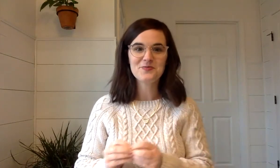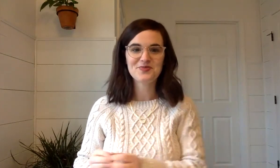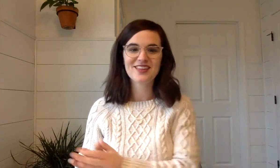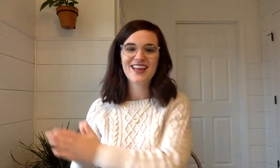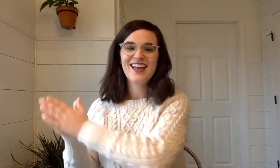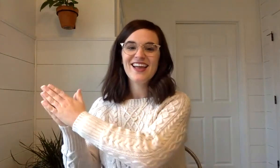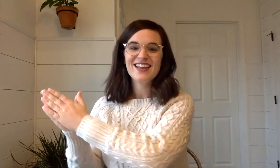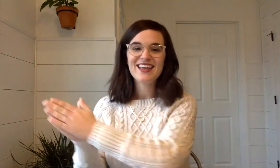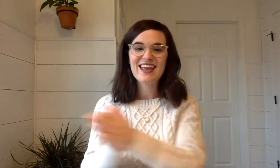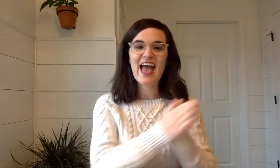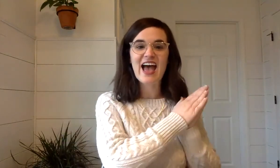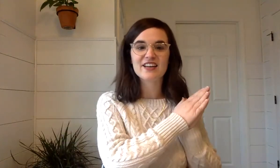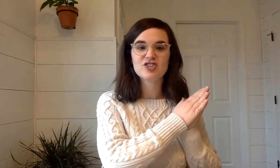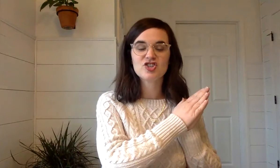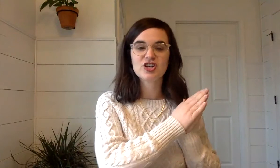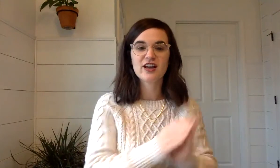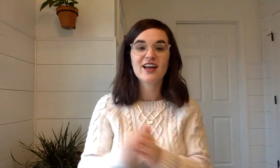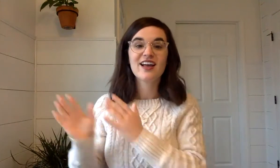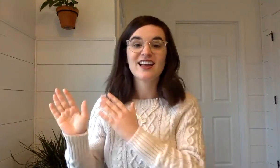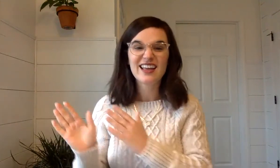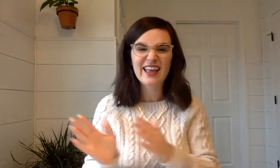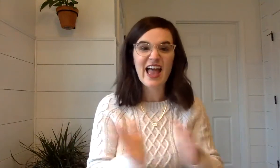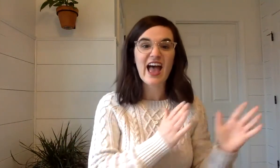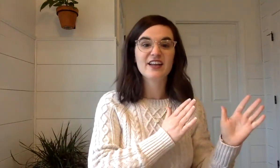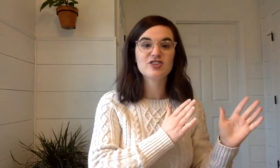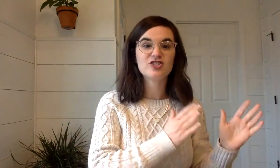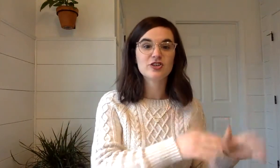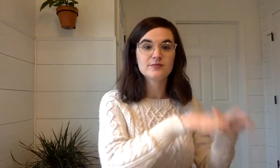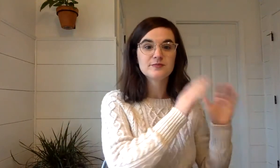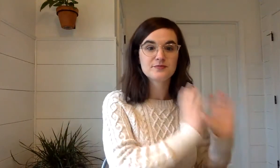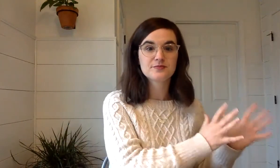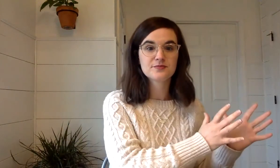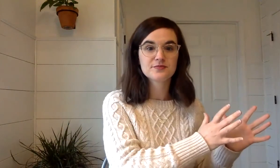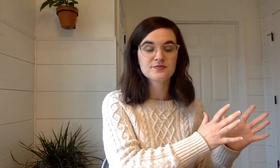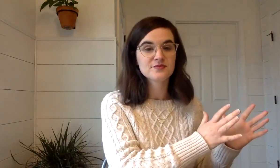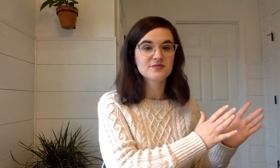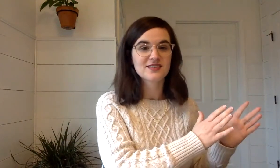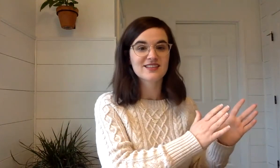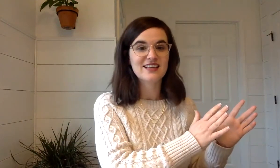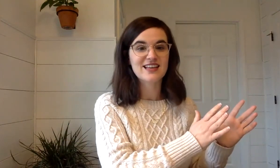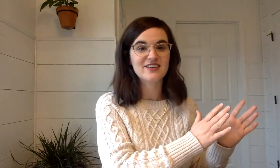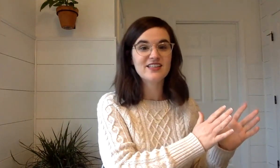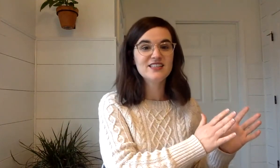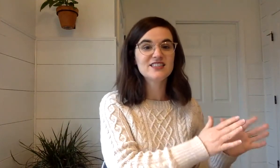Catch. Catch. Catch. sound is